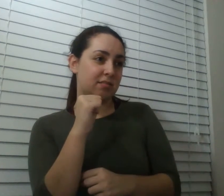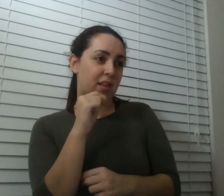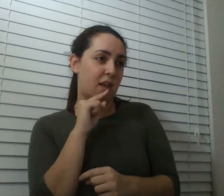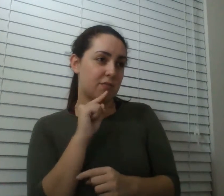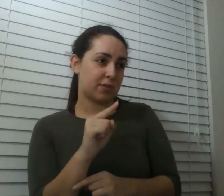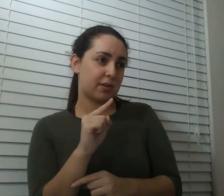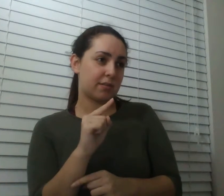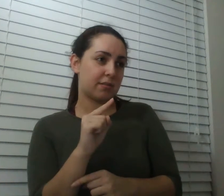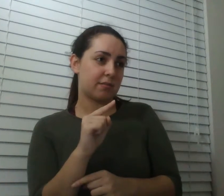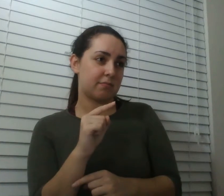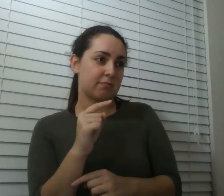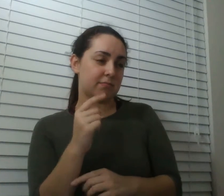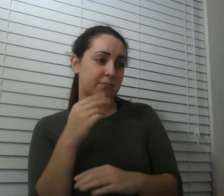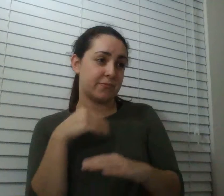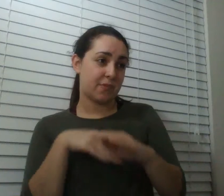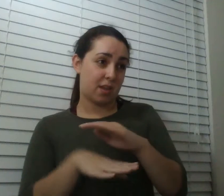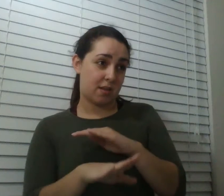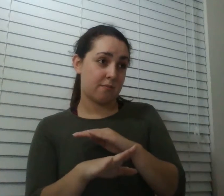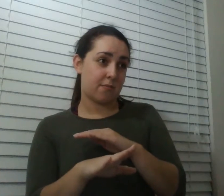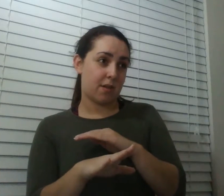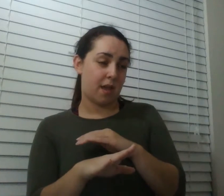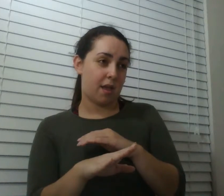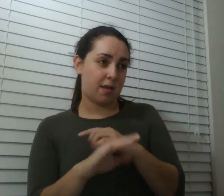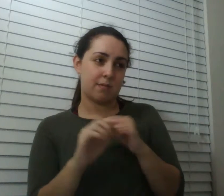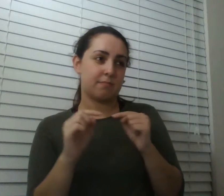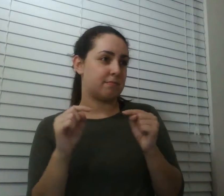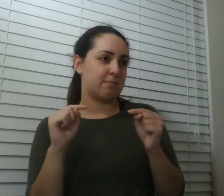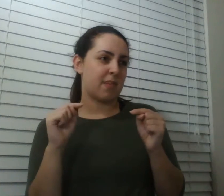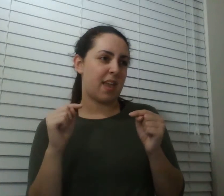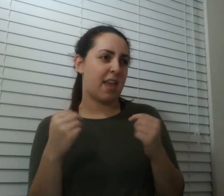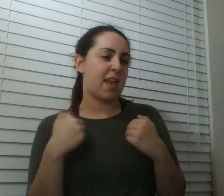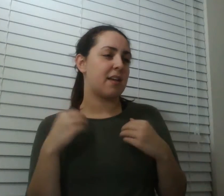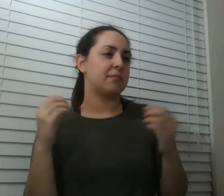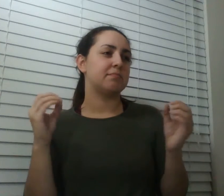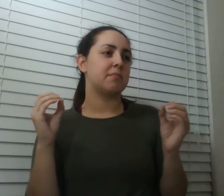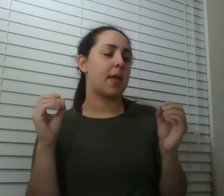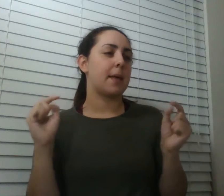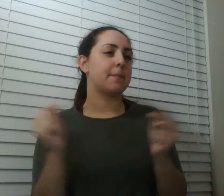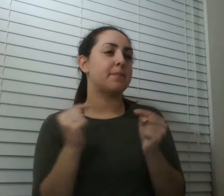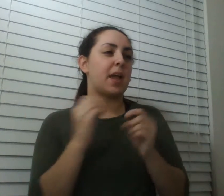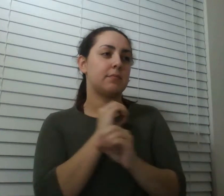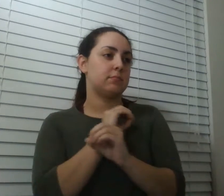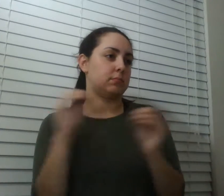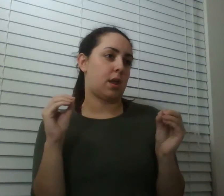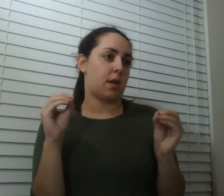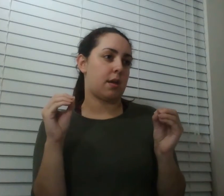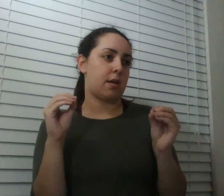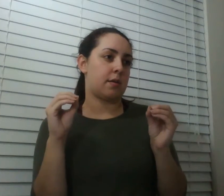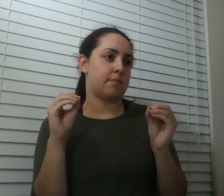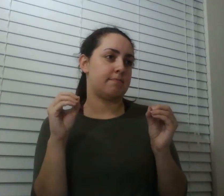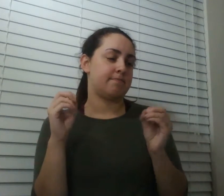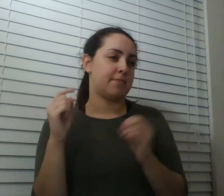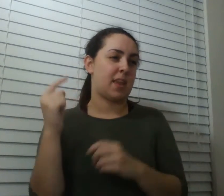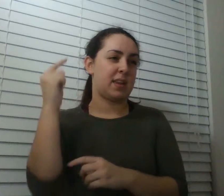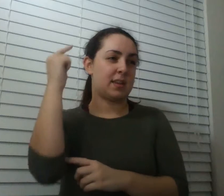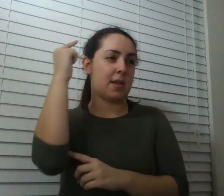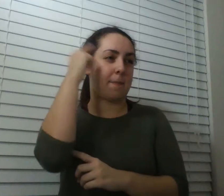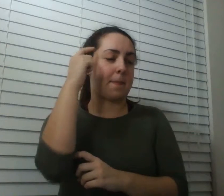childbirth is a completely painless experience entirely psychological in origin wow that is an incredibly